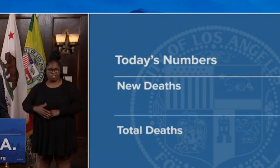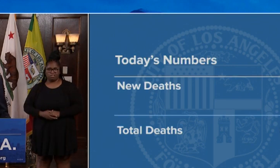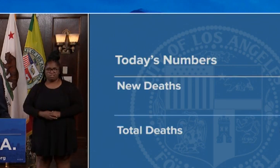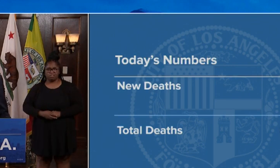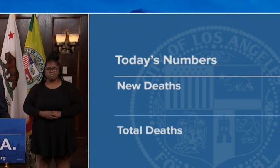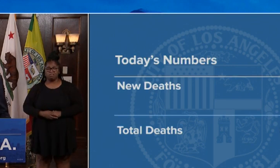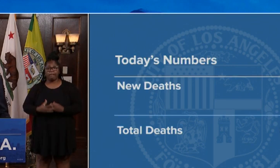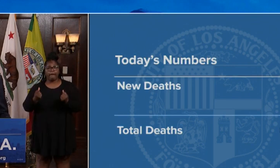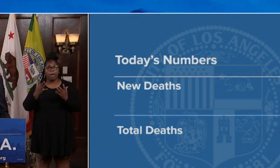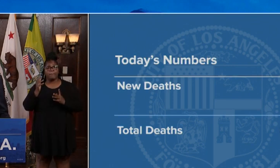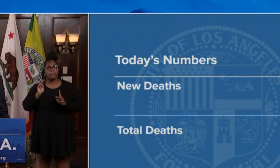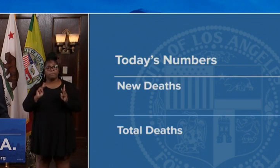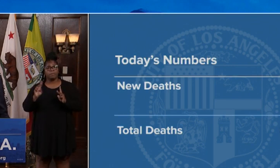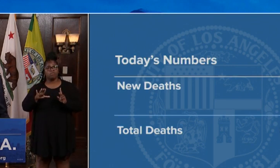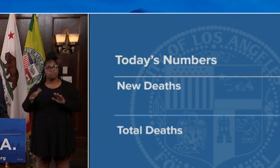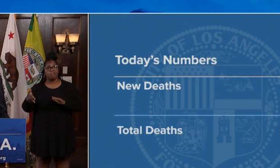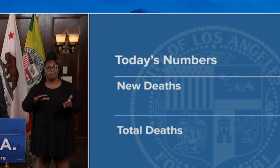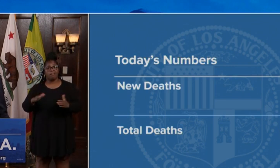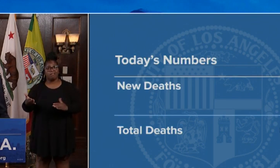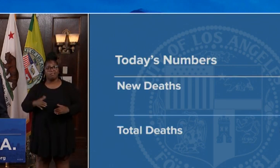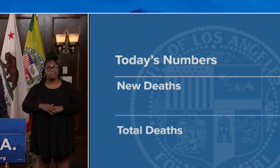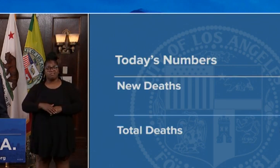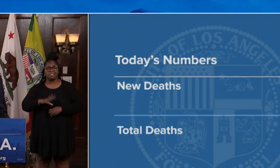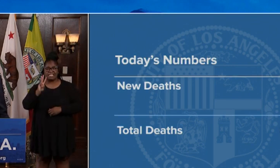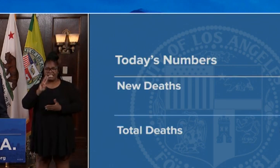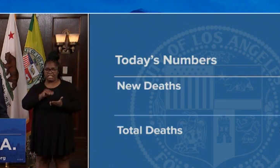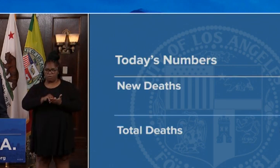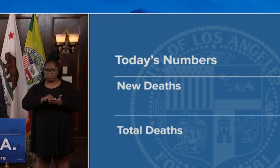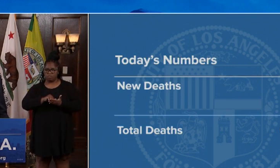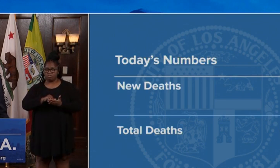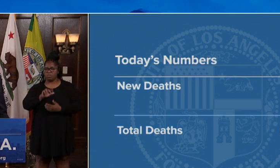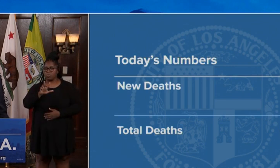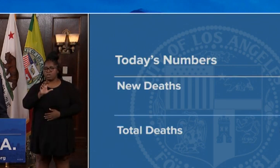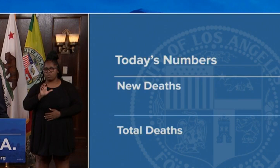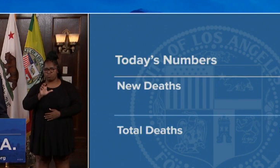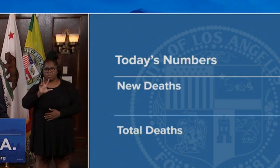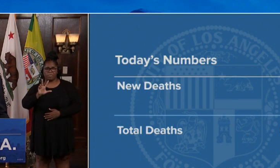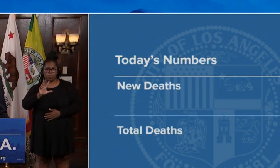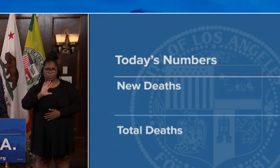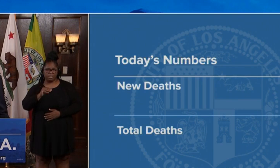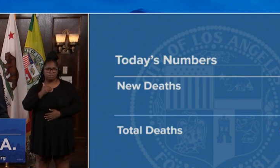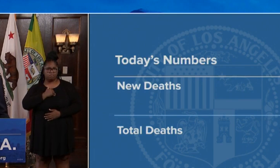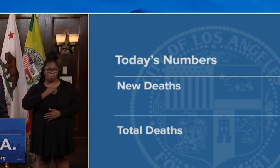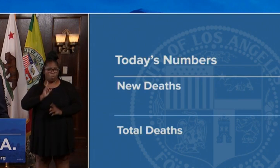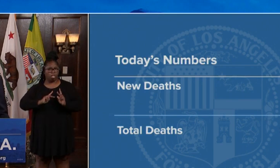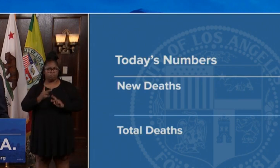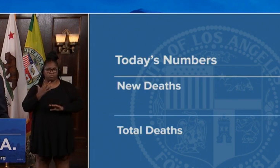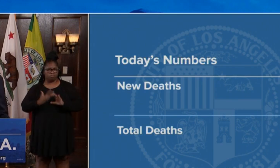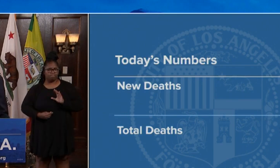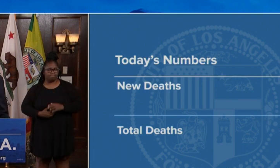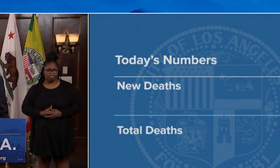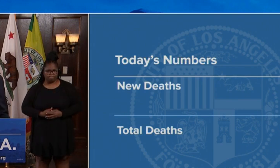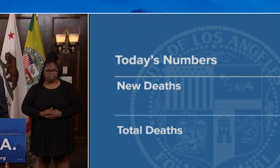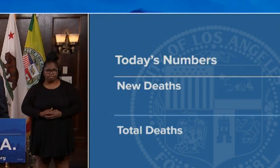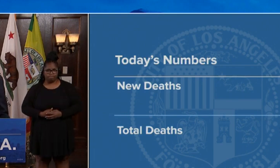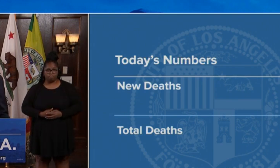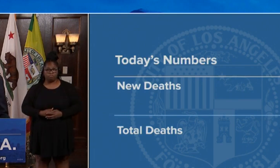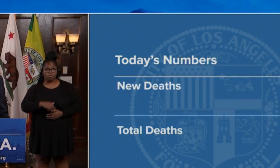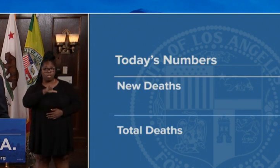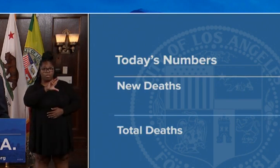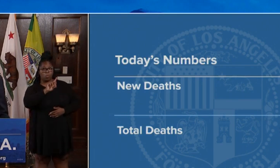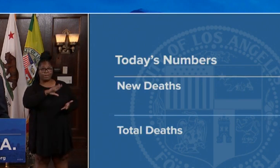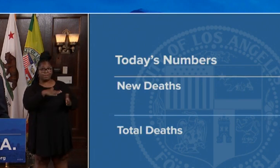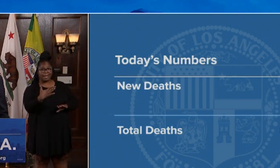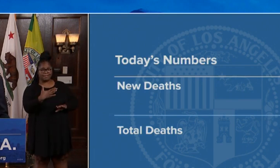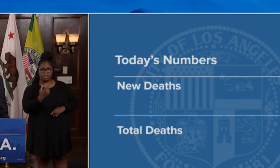fallen Angelenos to 6,303 souls. Of these 31 deaths, 11 were